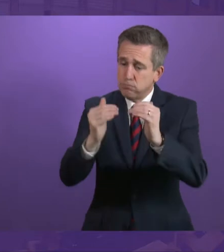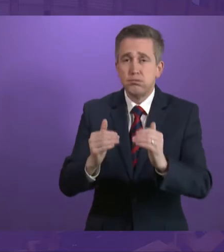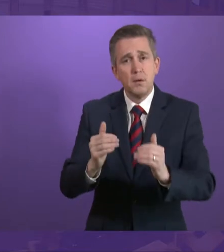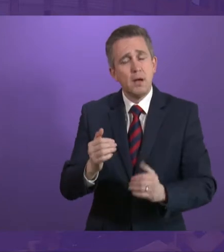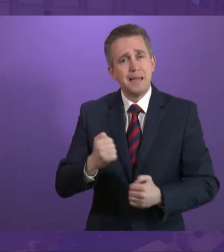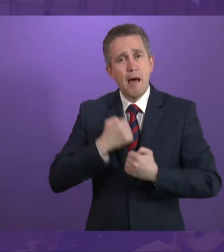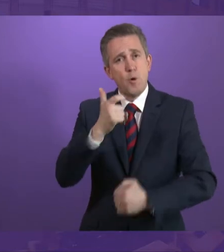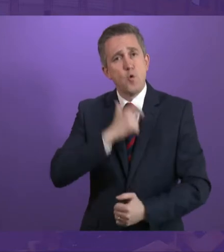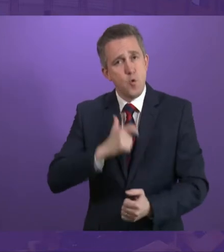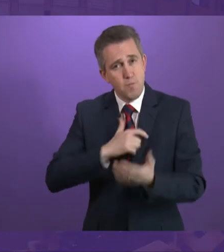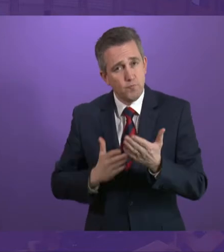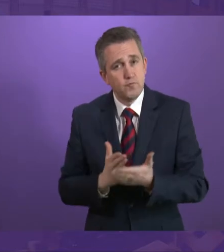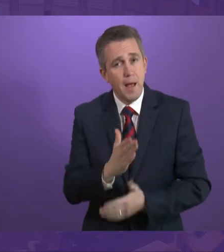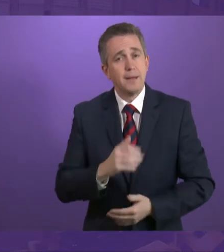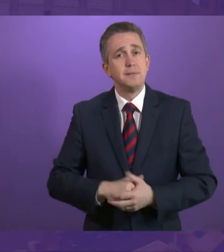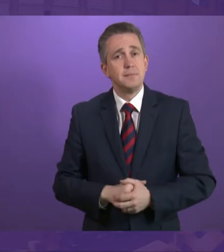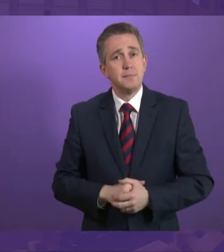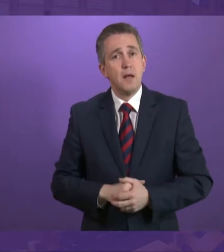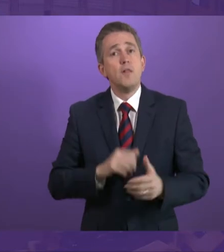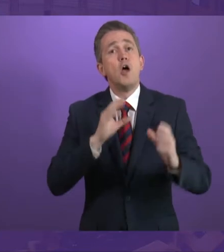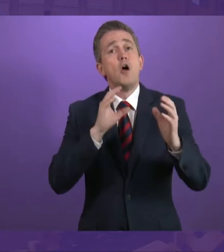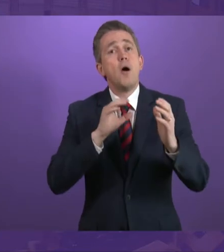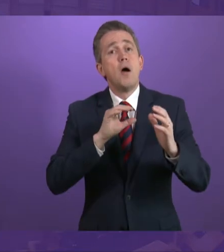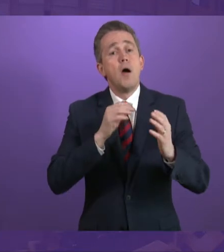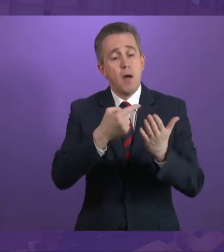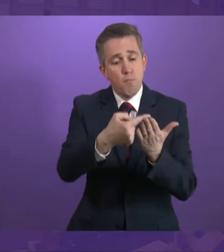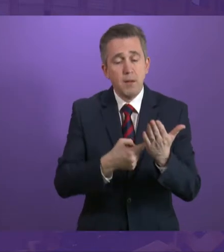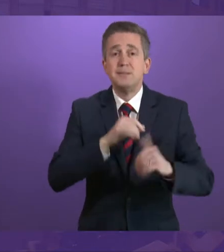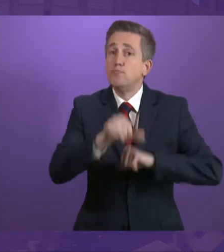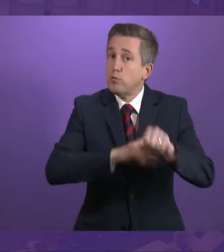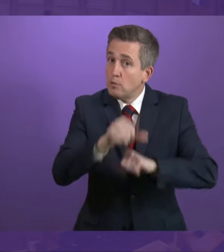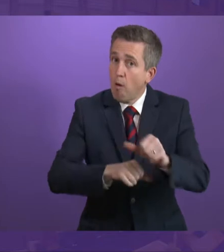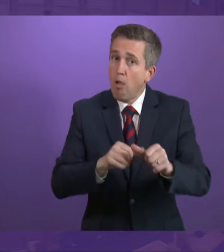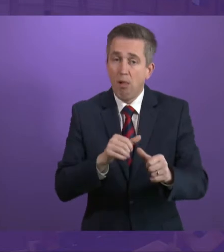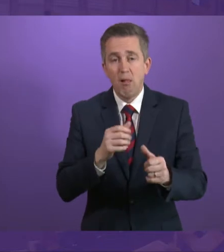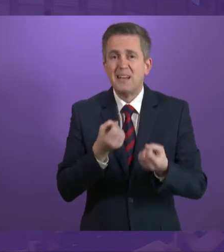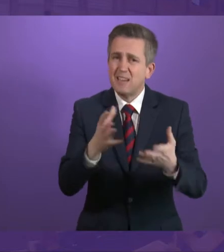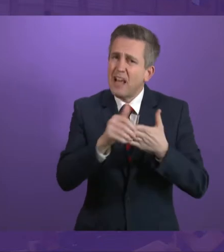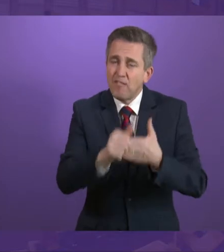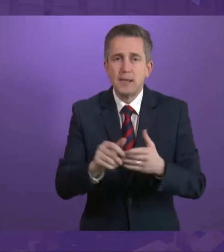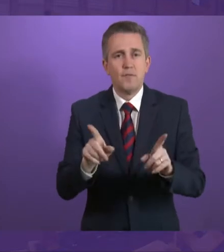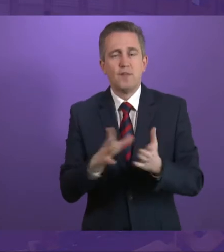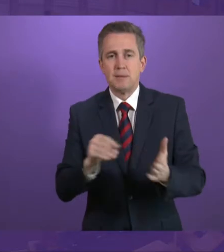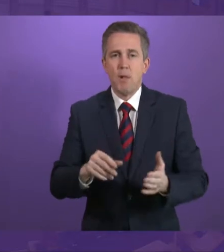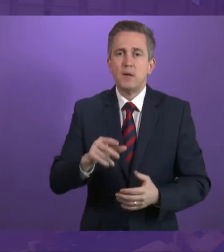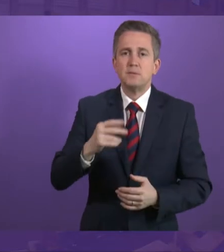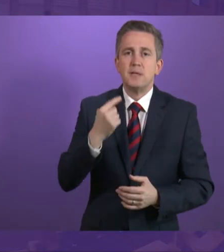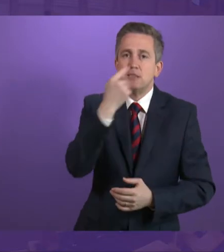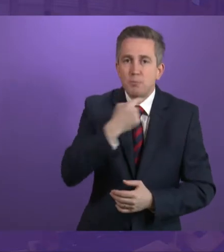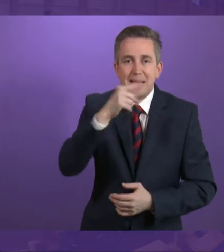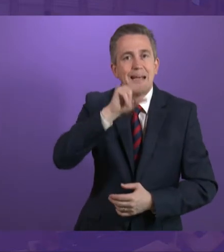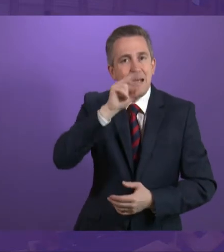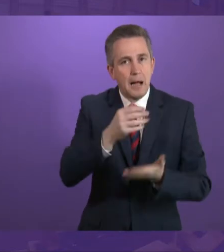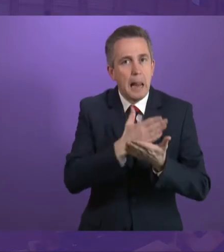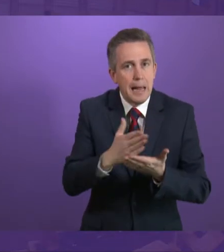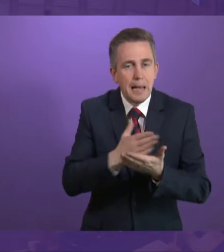sets out objectives in a clear, practical way, covering everything from speaking clearly and facing the audience to interpreting